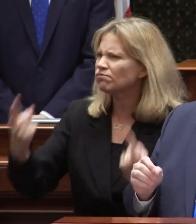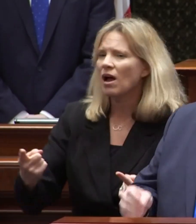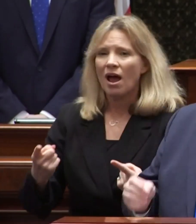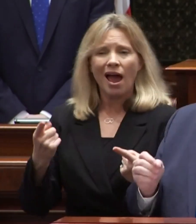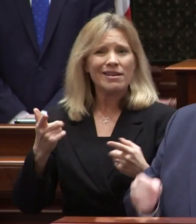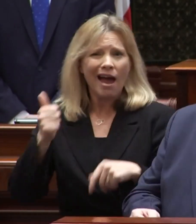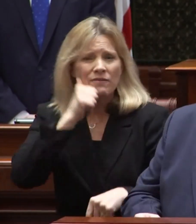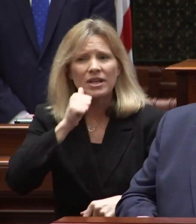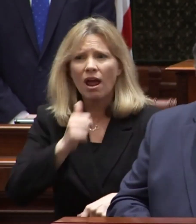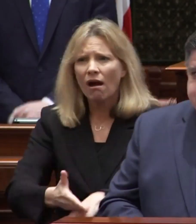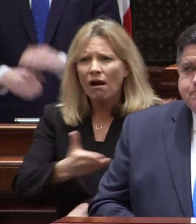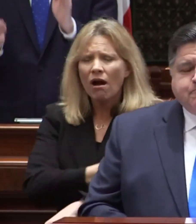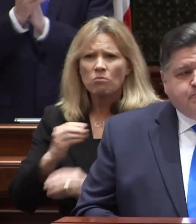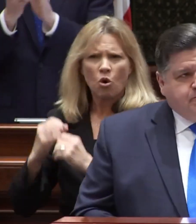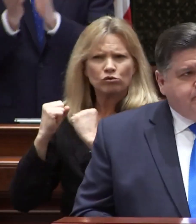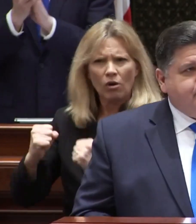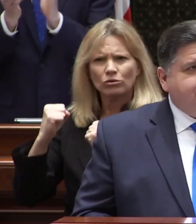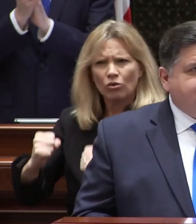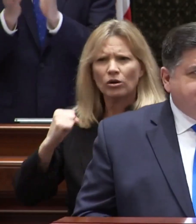stronger every day